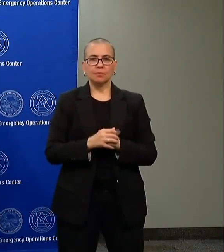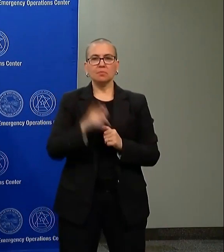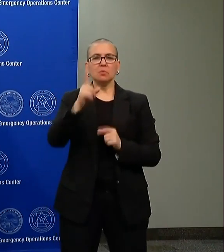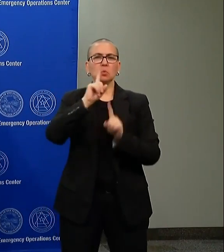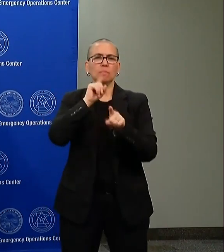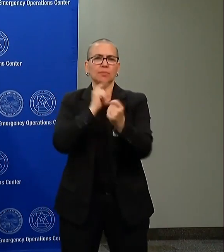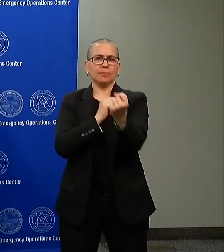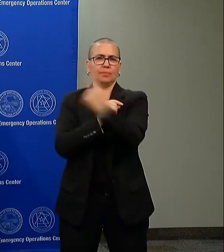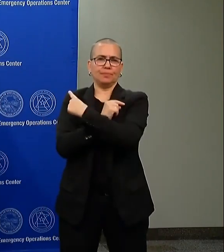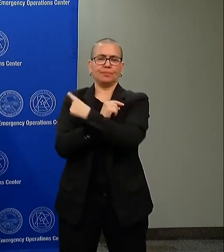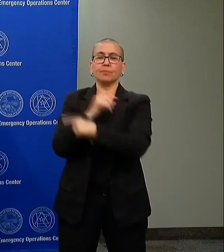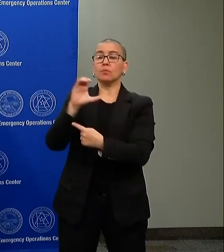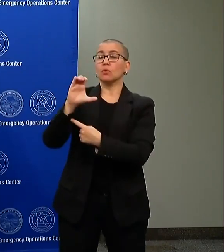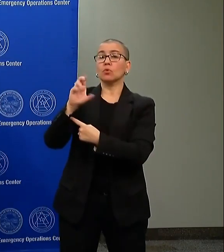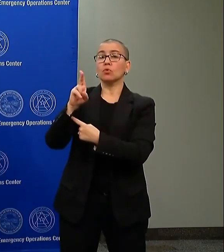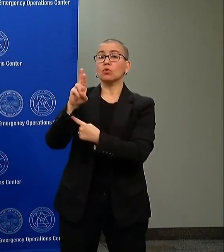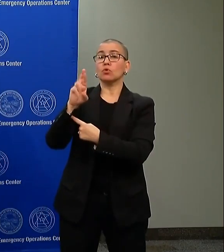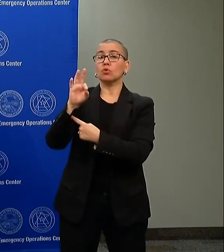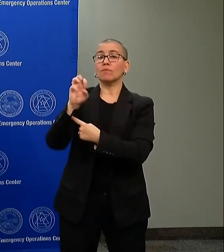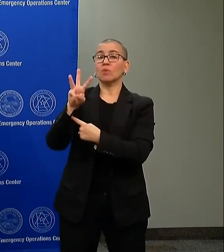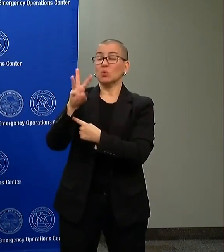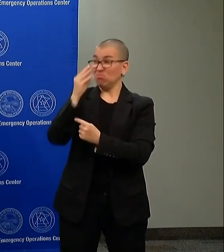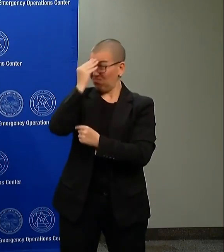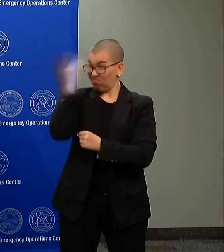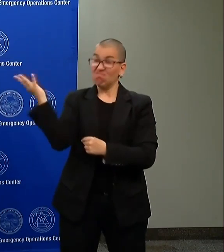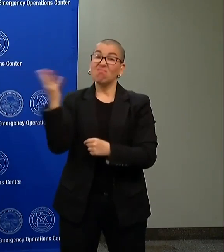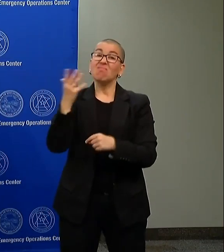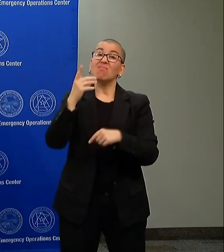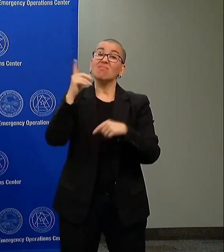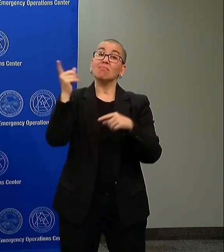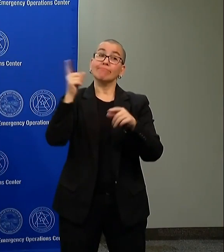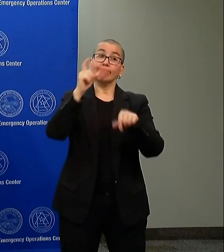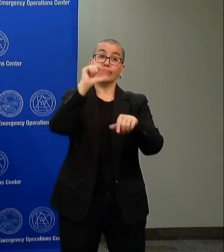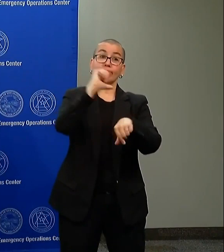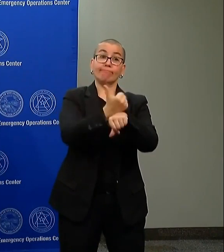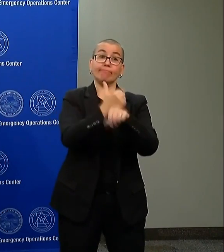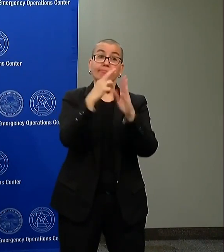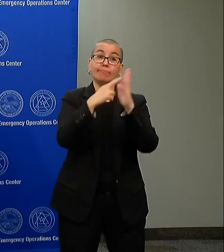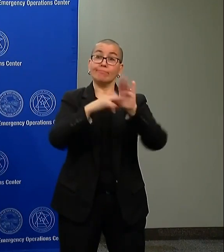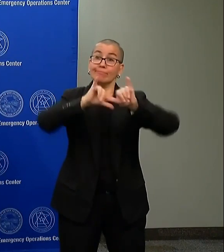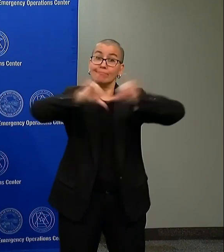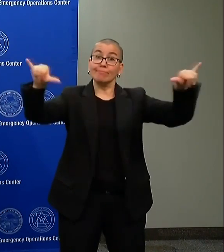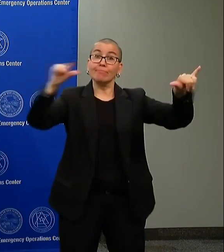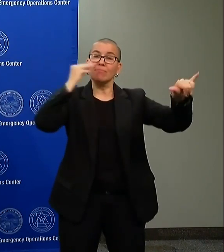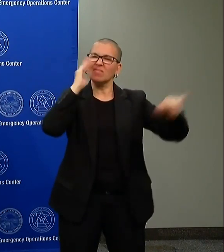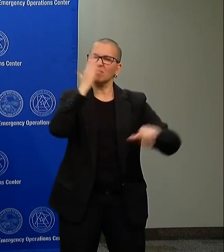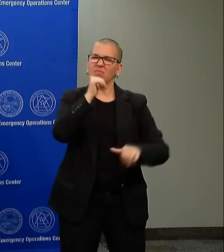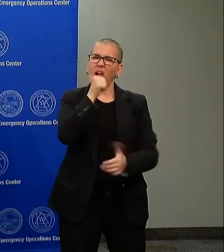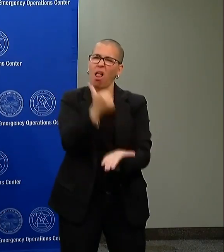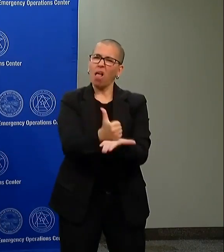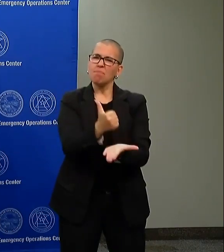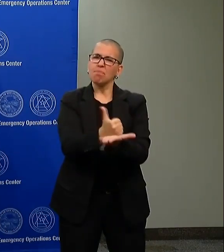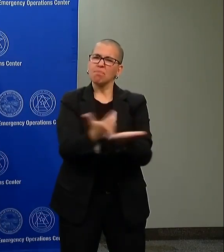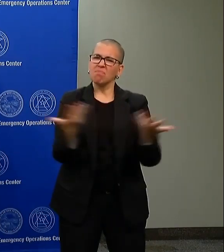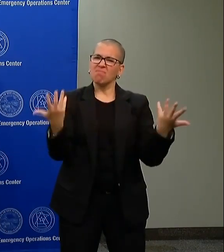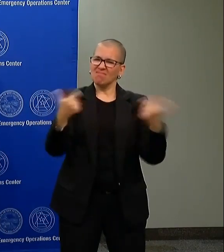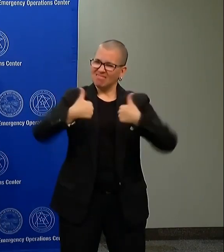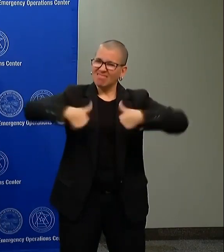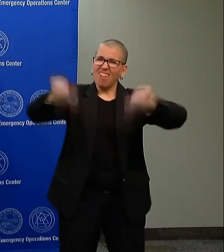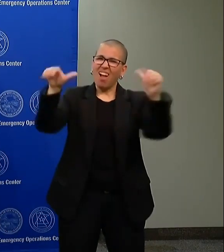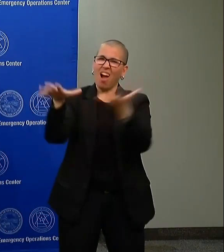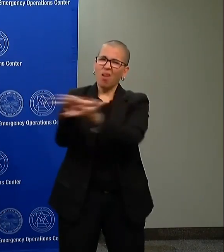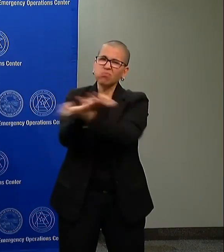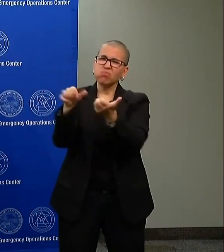the destruction that happened last night. You're talking about how you're going change tactics and the amount of law